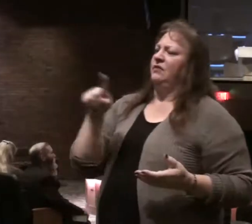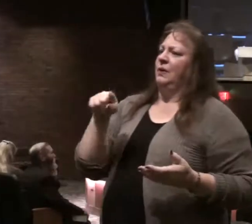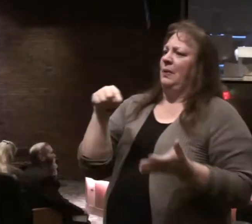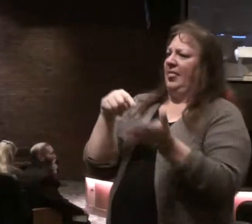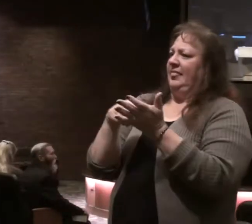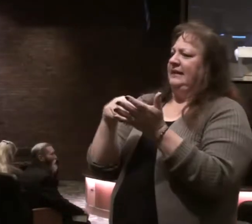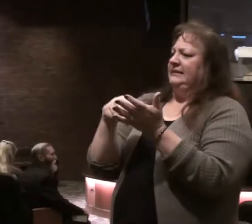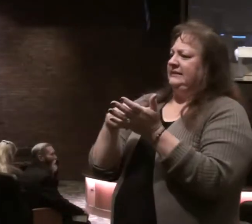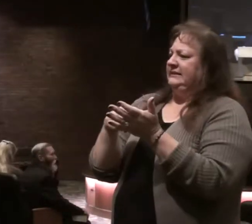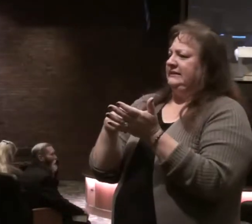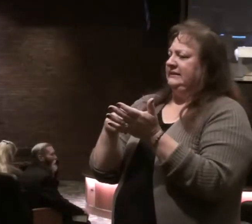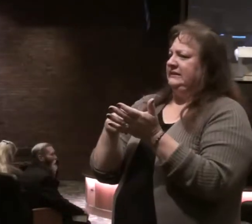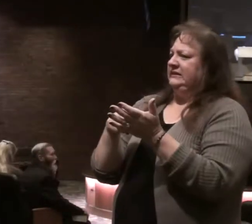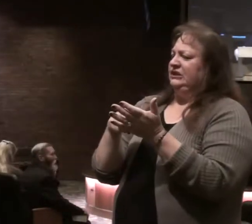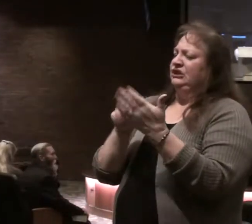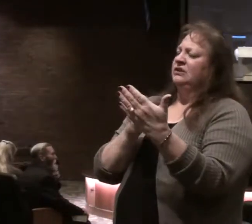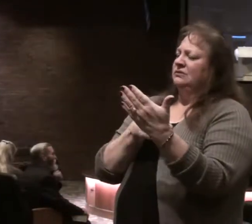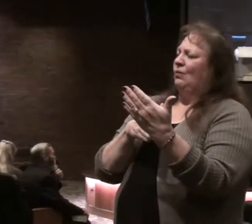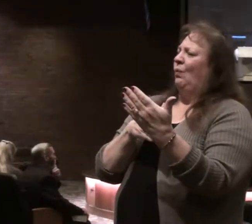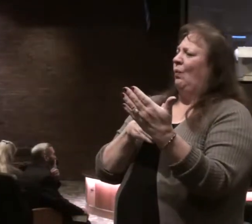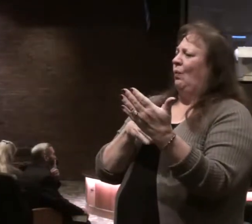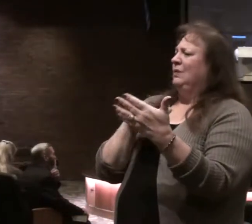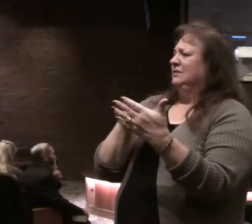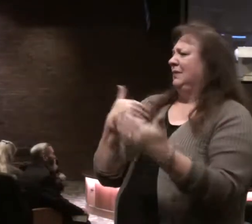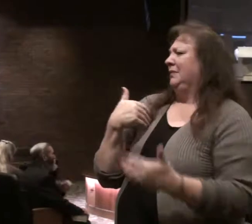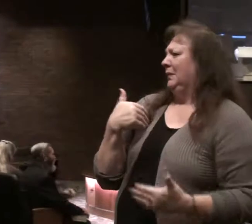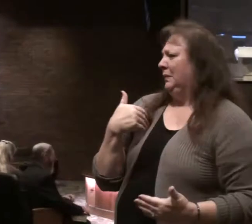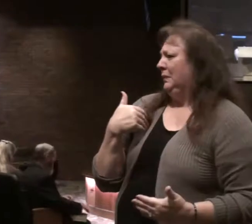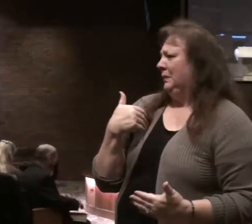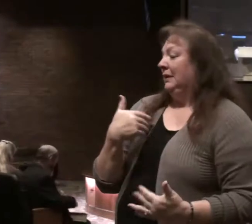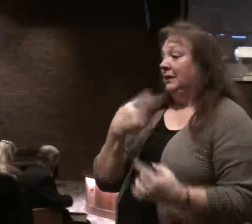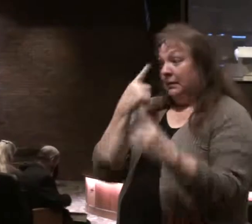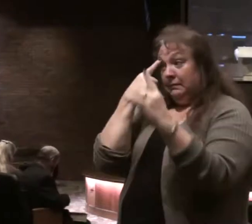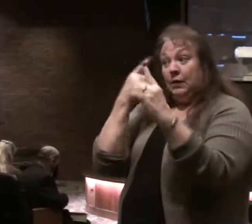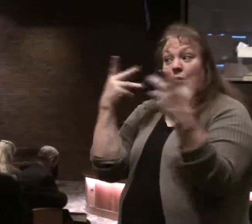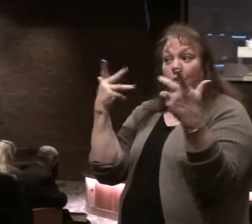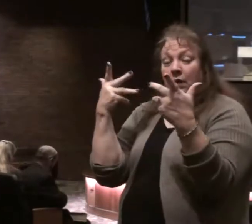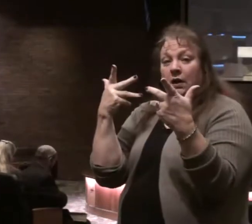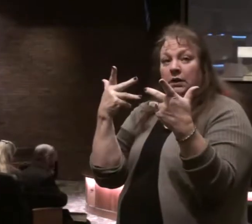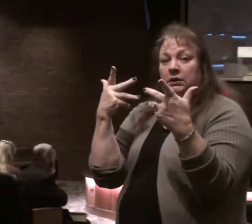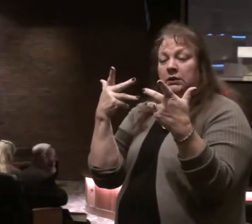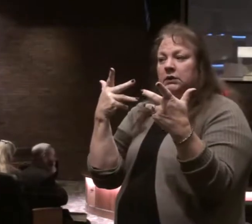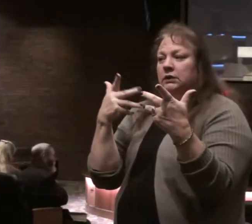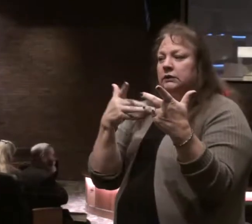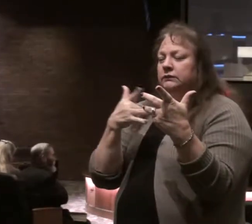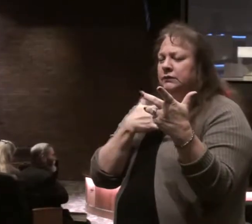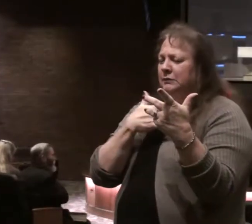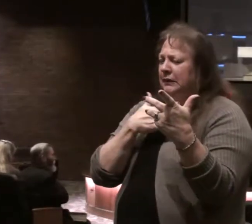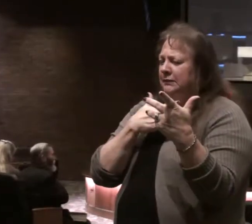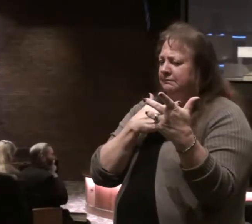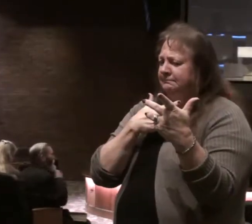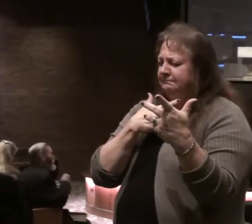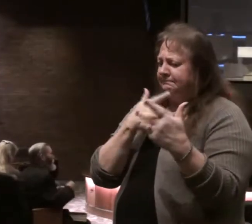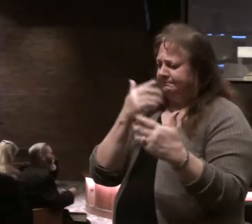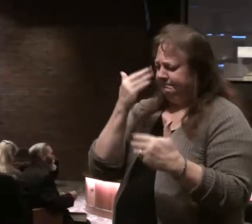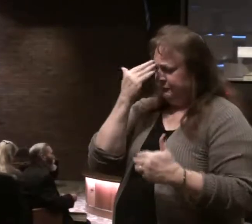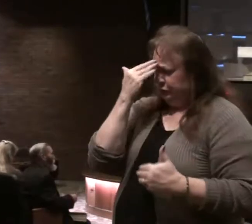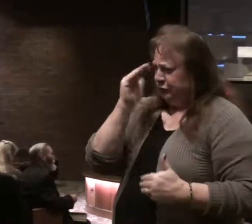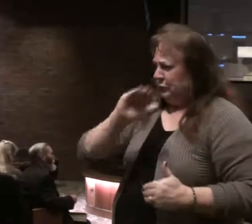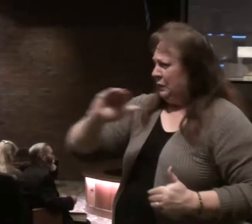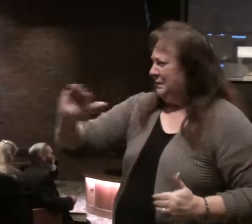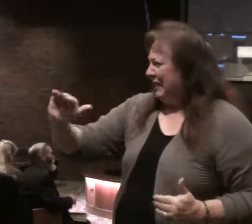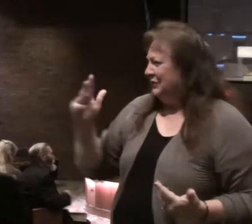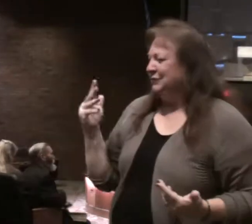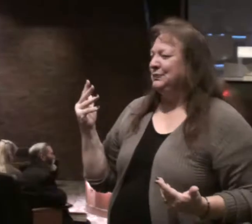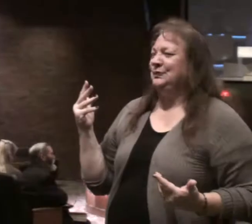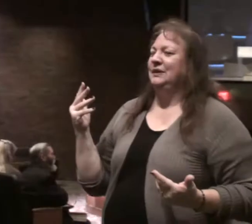a psalm you've studied before. However, my goal for you is to renew your sincere mind, but we have a reminder, as Peter